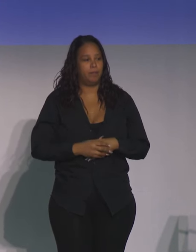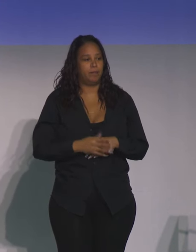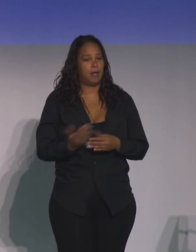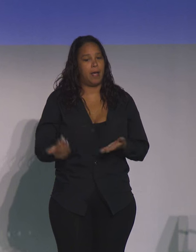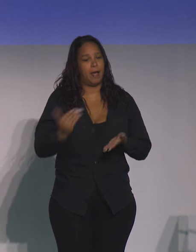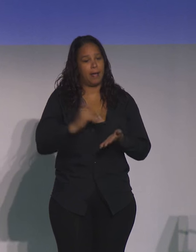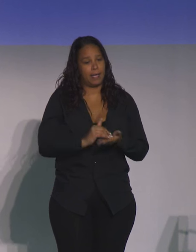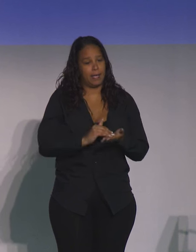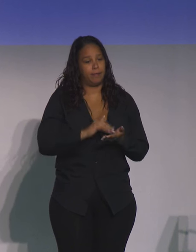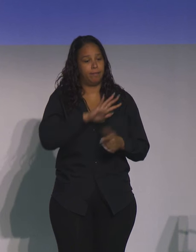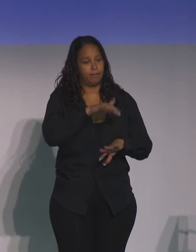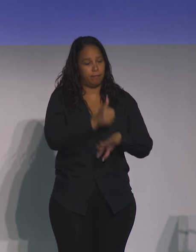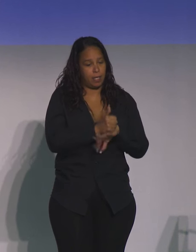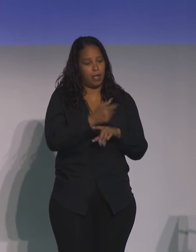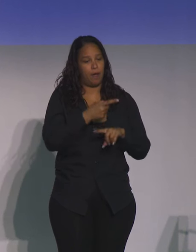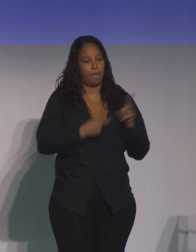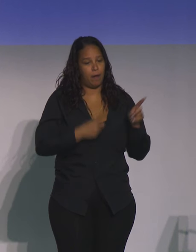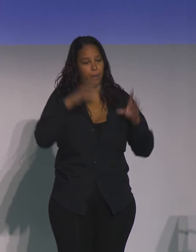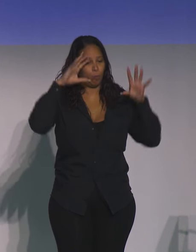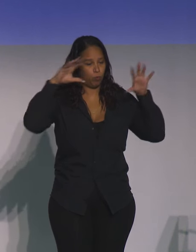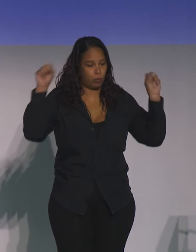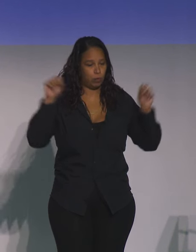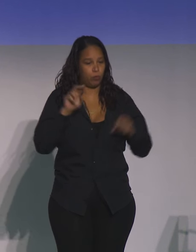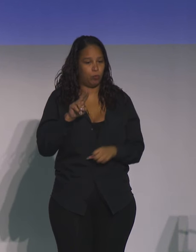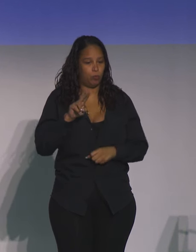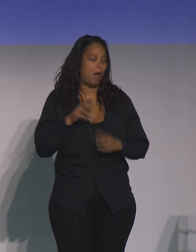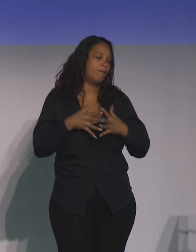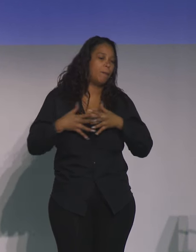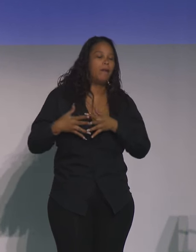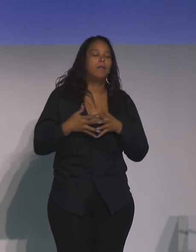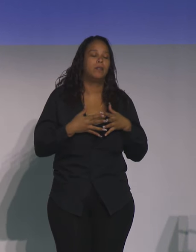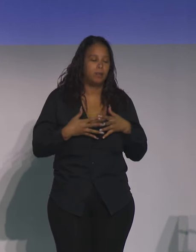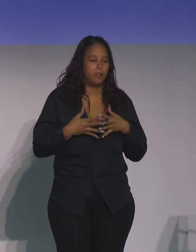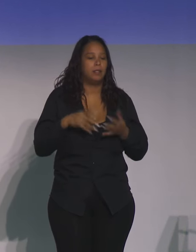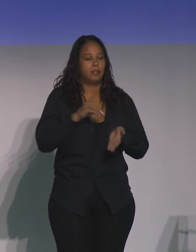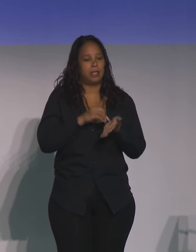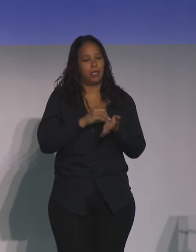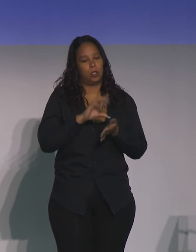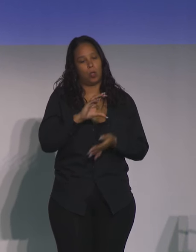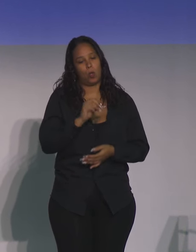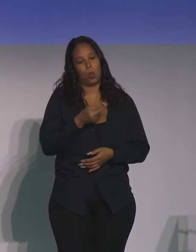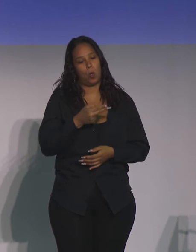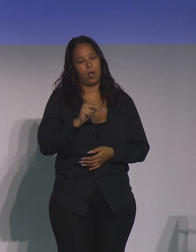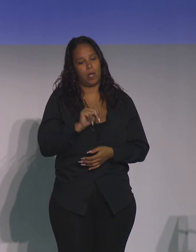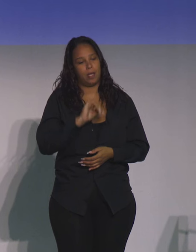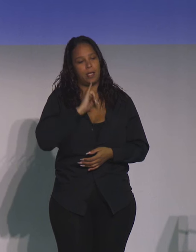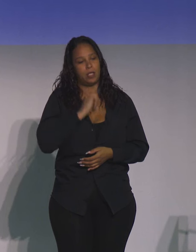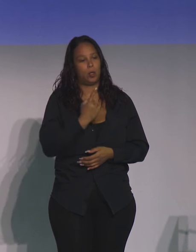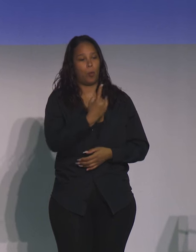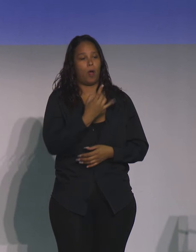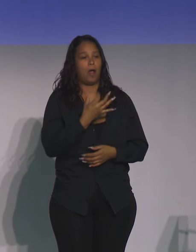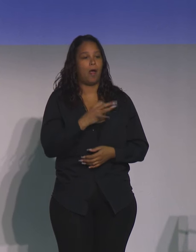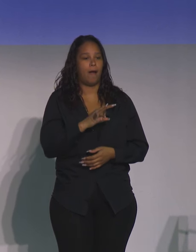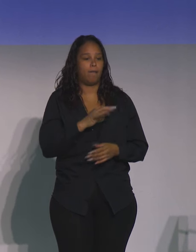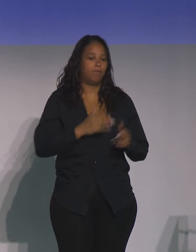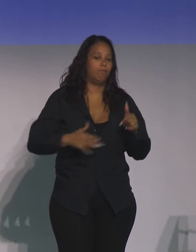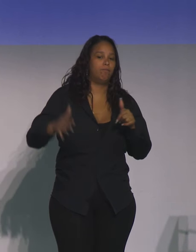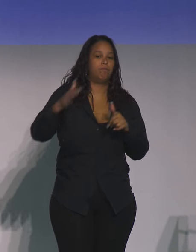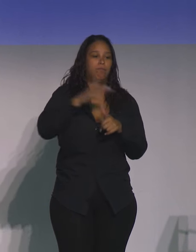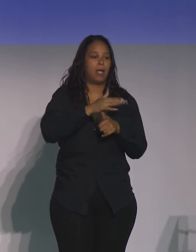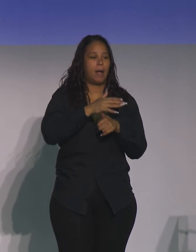appointed by the president of the United States, Dr. Cohen is one of our nation's top health leaders